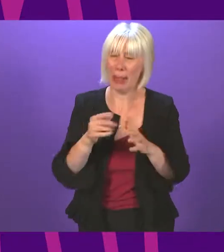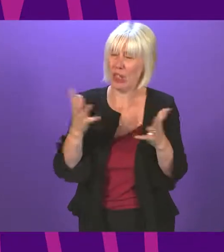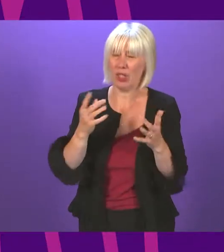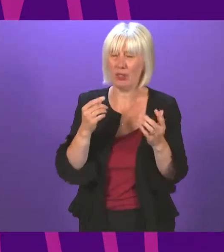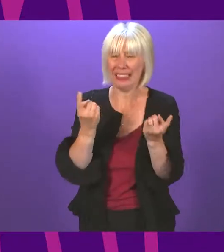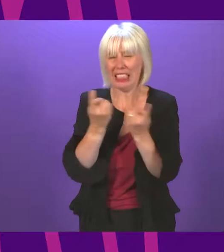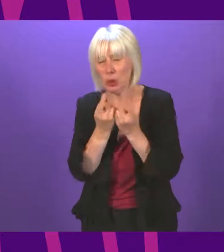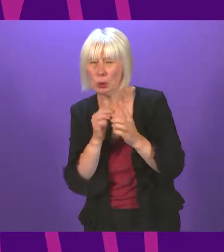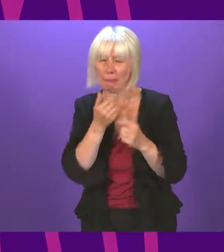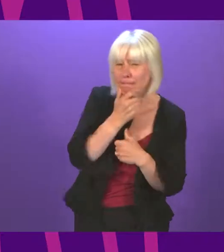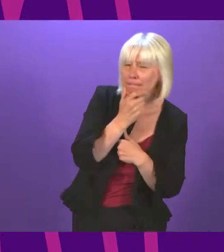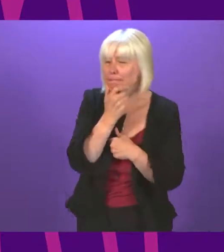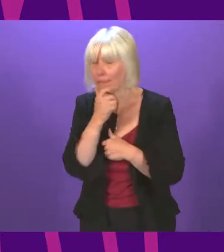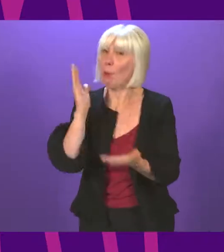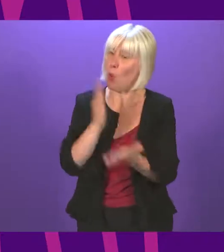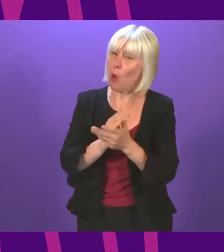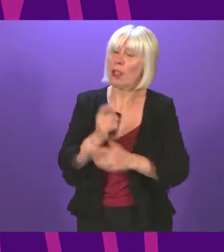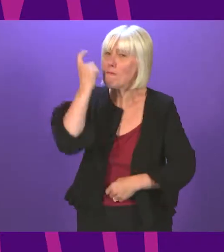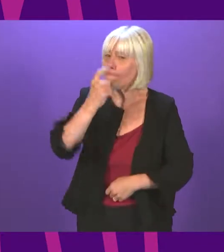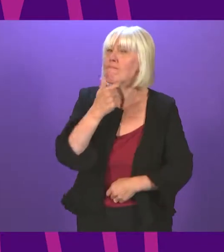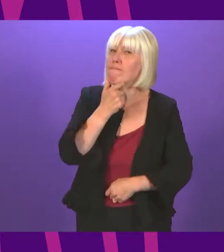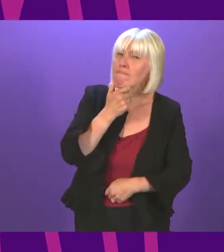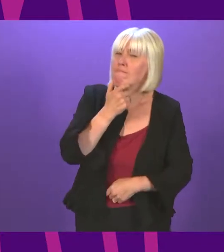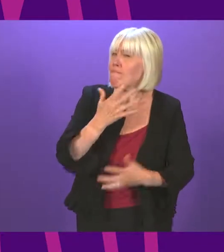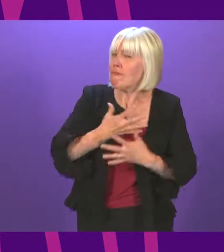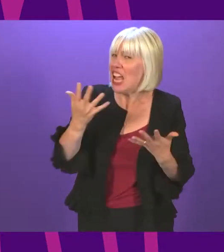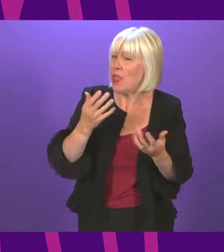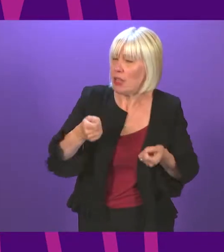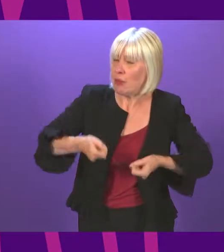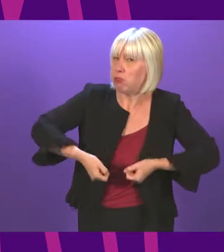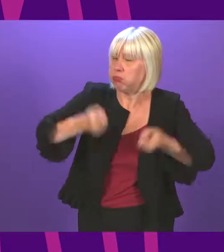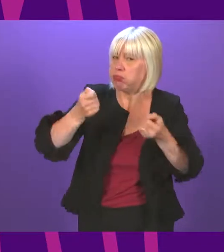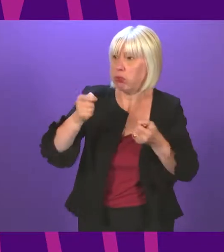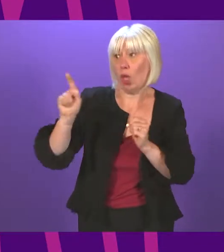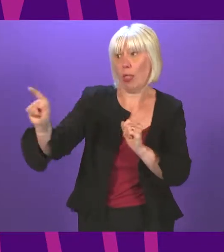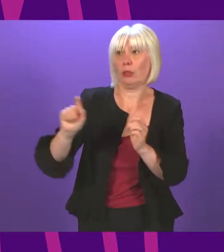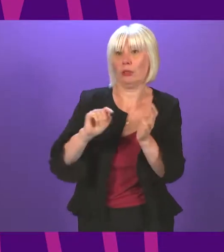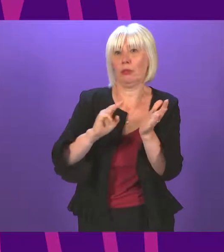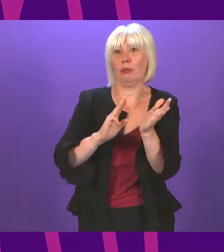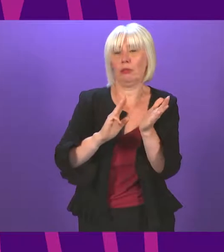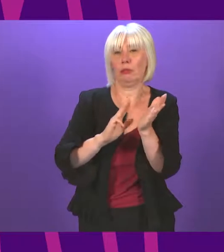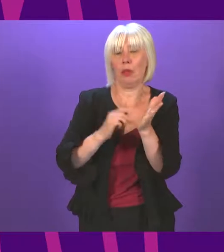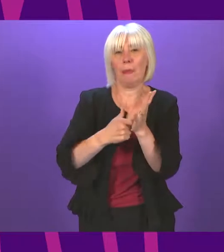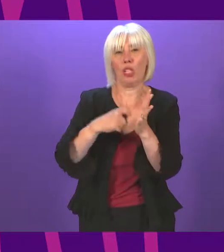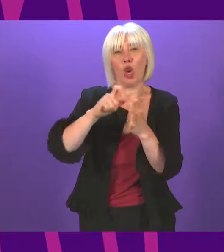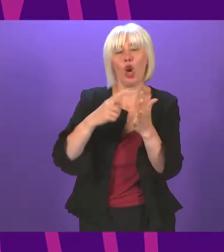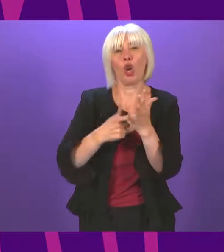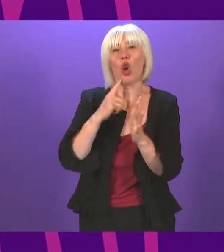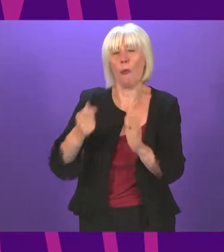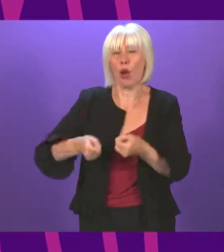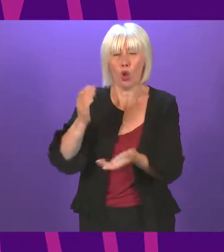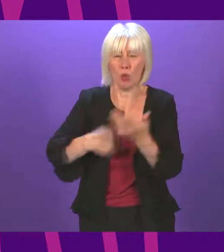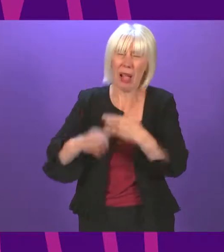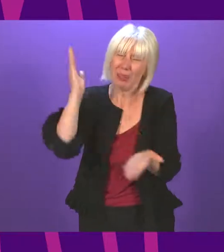But the government will give serious consideration to the points that are raised in the legislation that Mr Kerr refers to, because we are absolutely